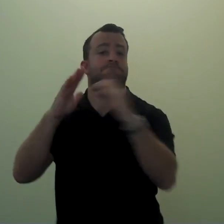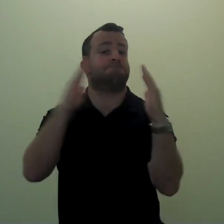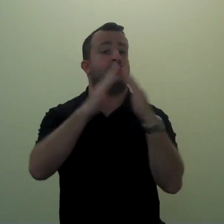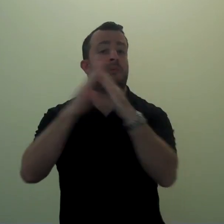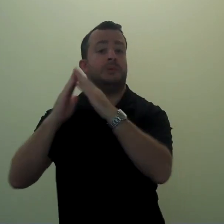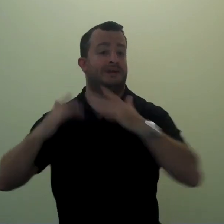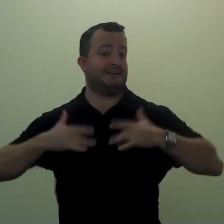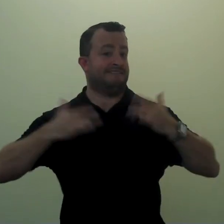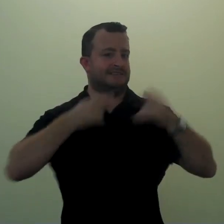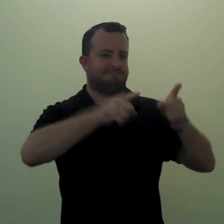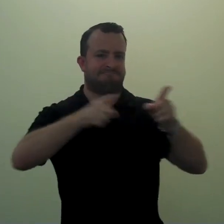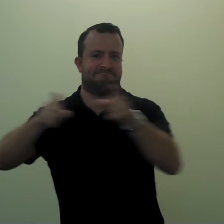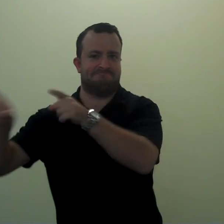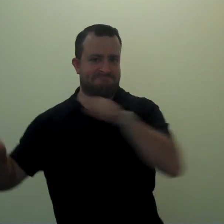Upcoming Community Events.